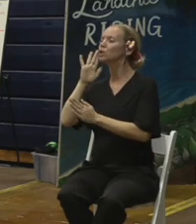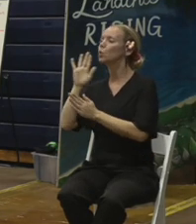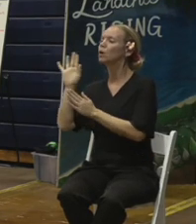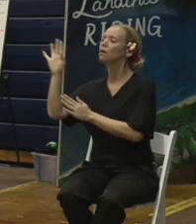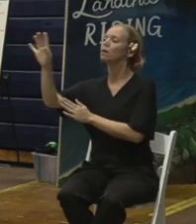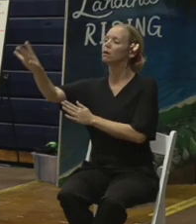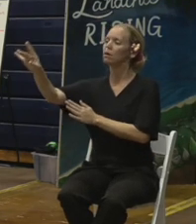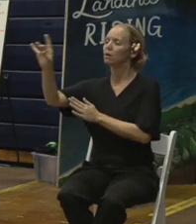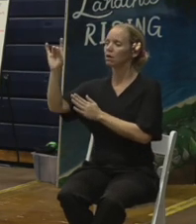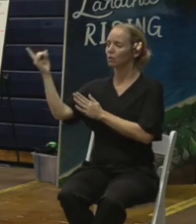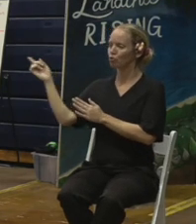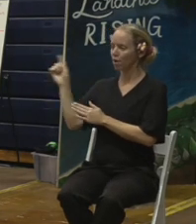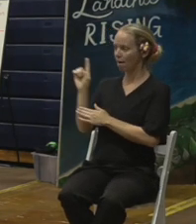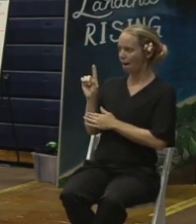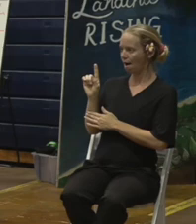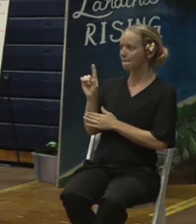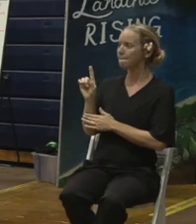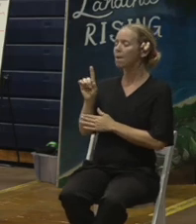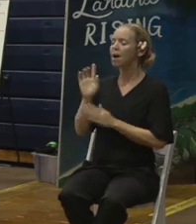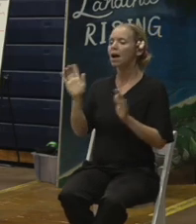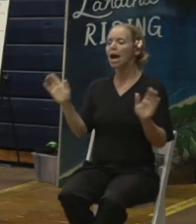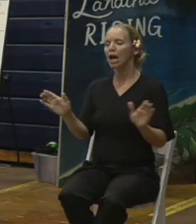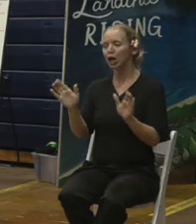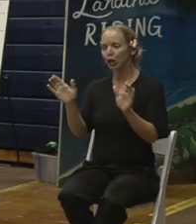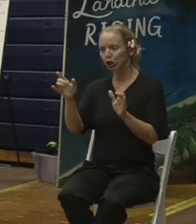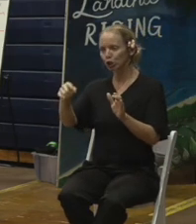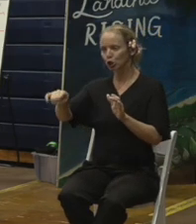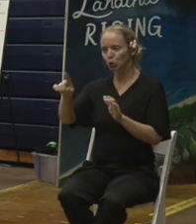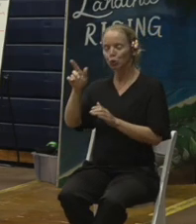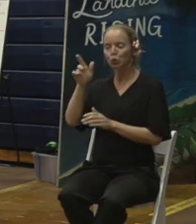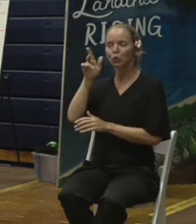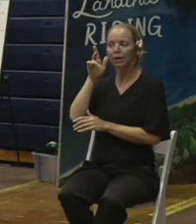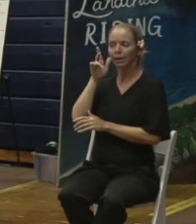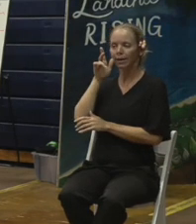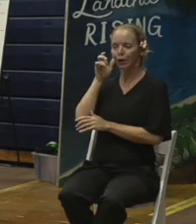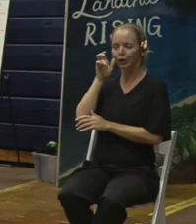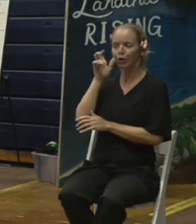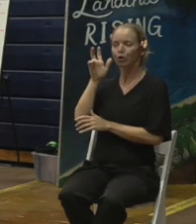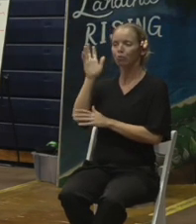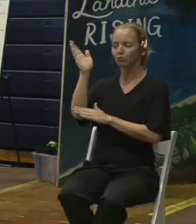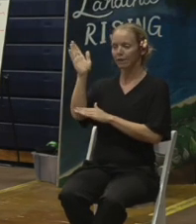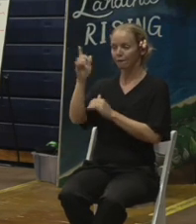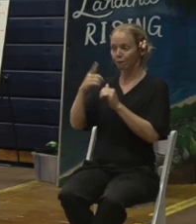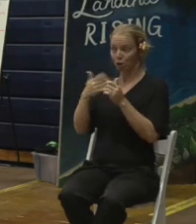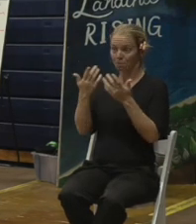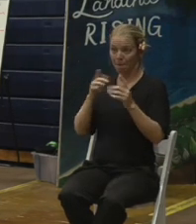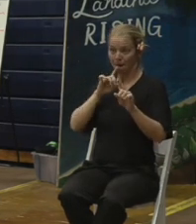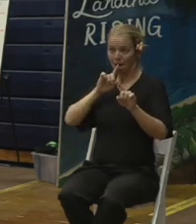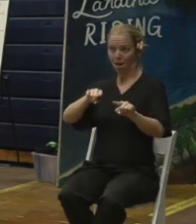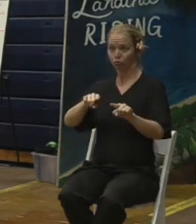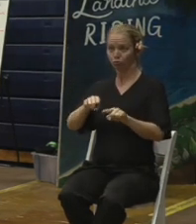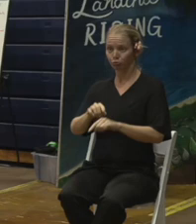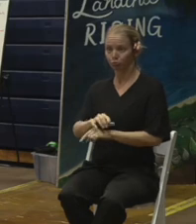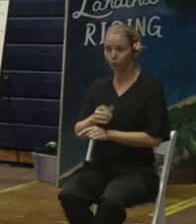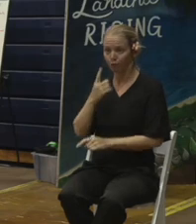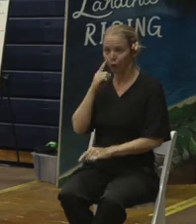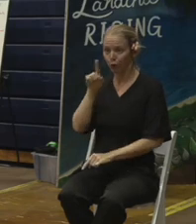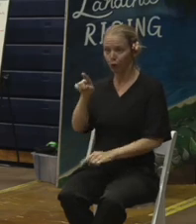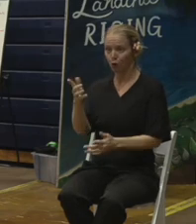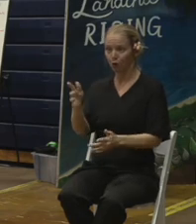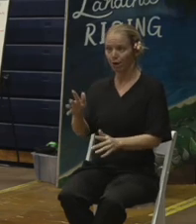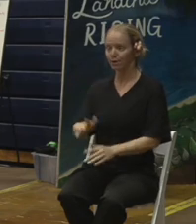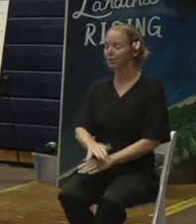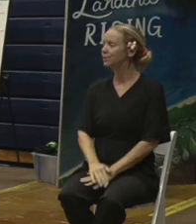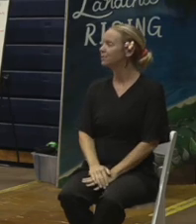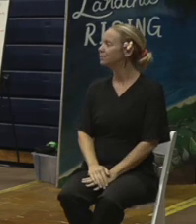And again, I encourage you to hear the presentation first because they may already answer the question you may have. Tonight we're going to be